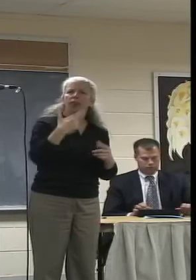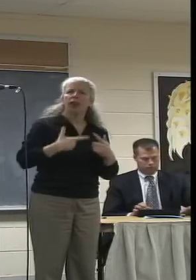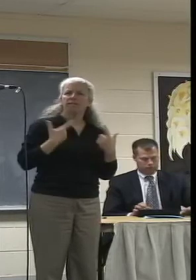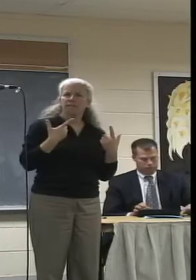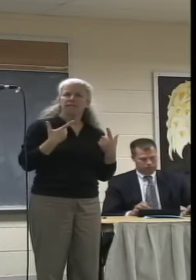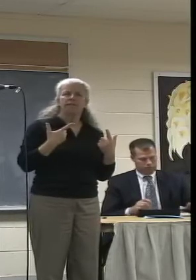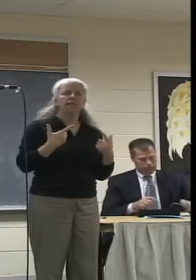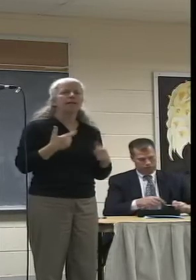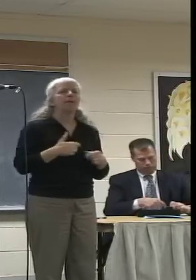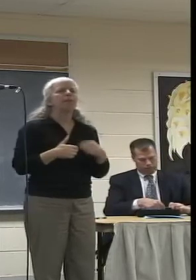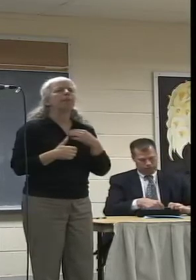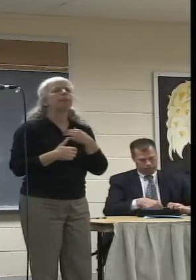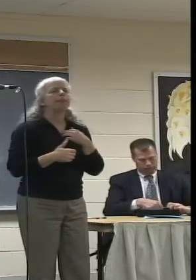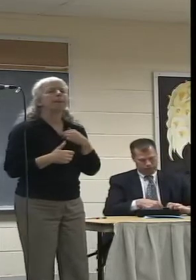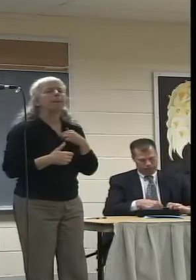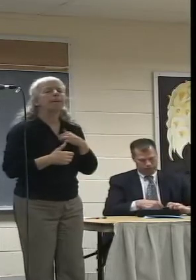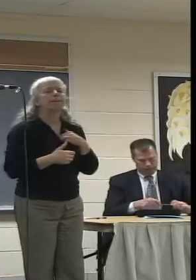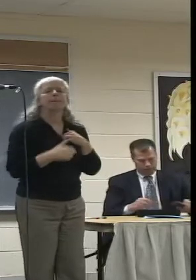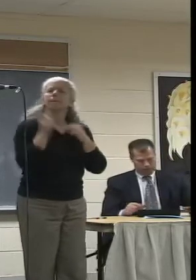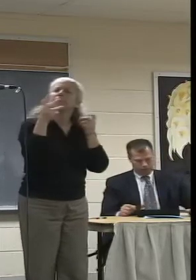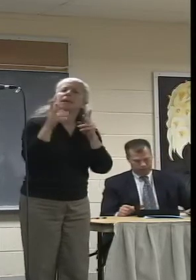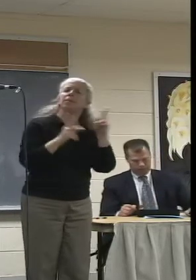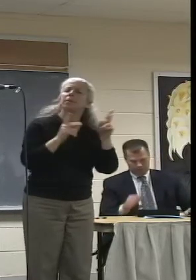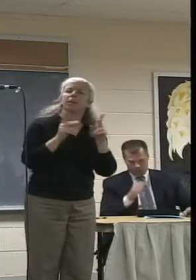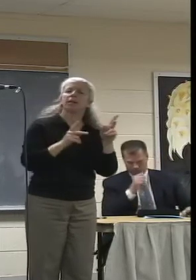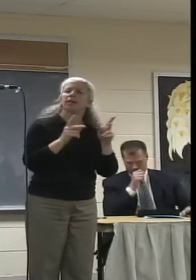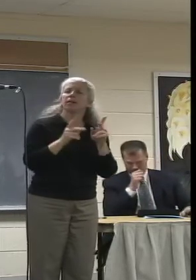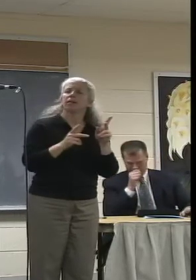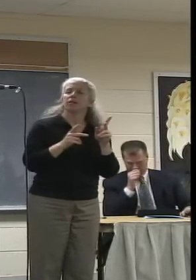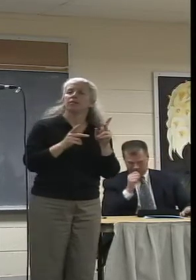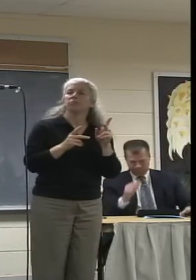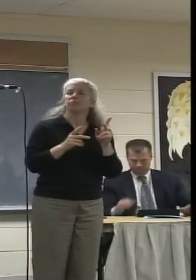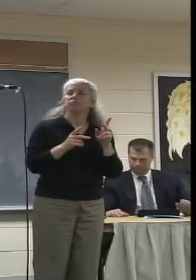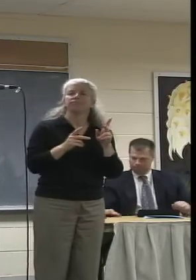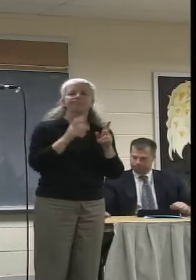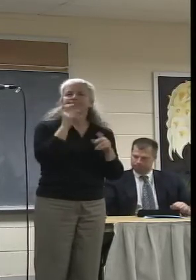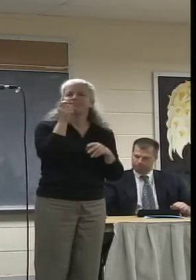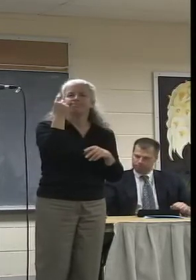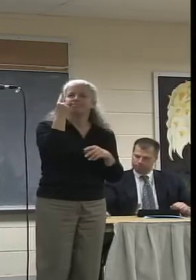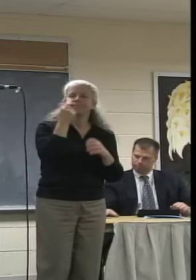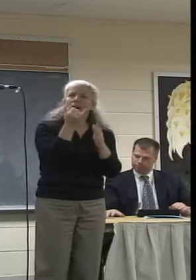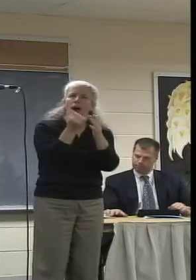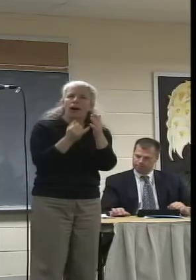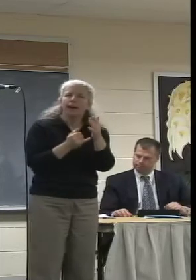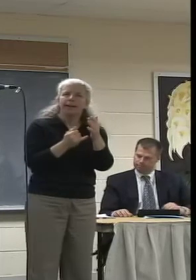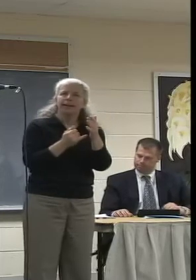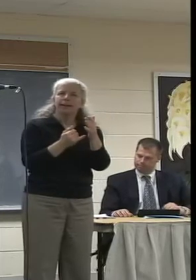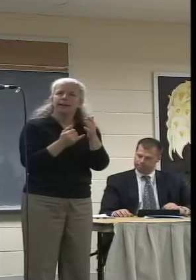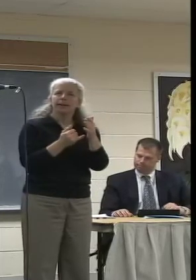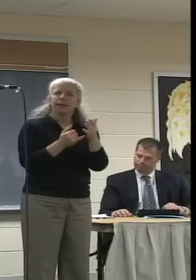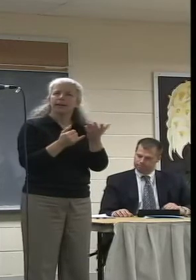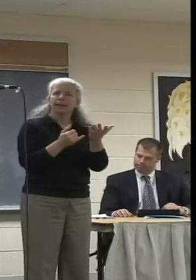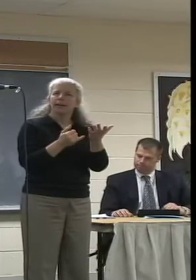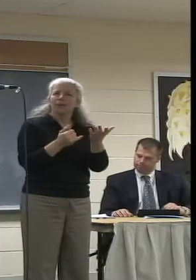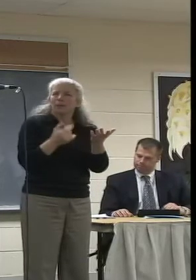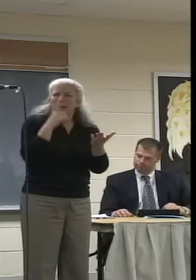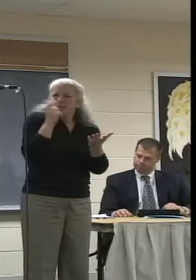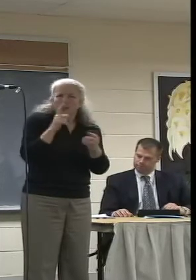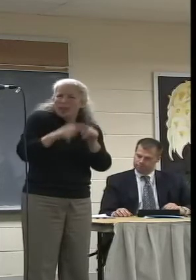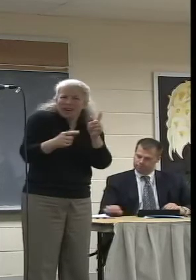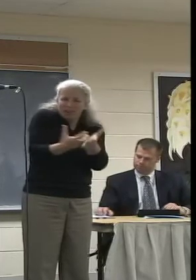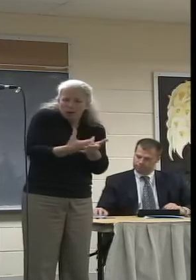For many people, the arts are not something that you can support your family with,